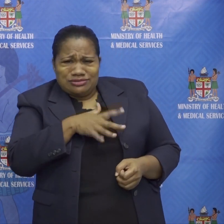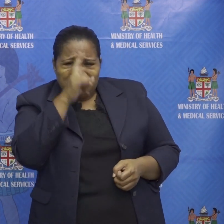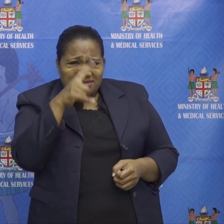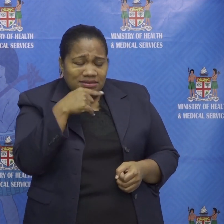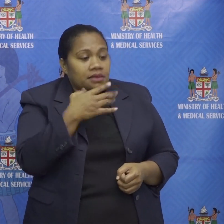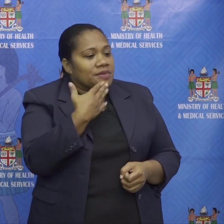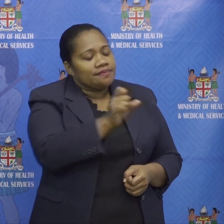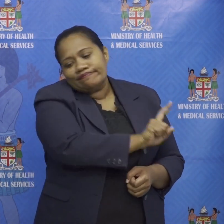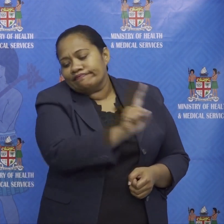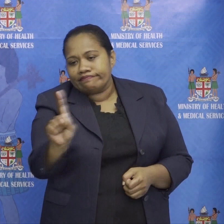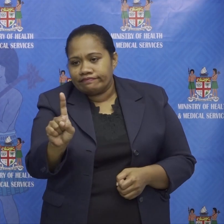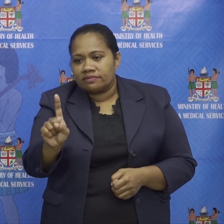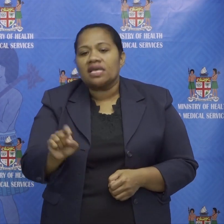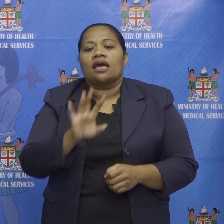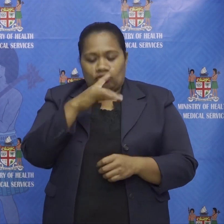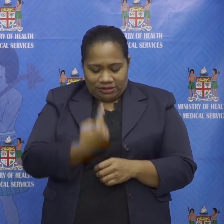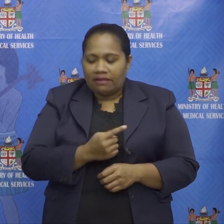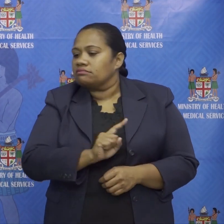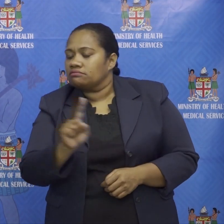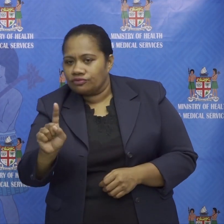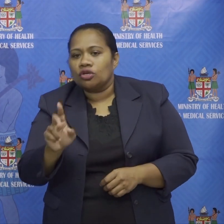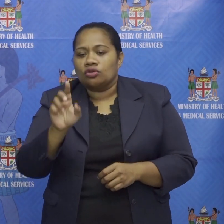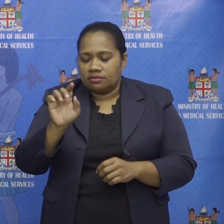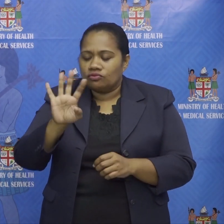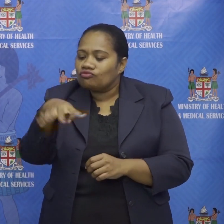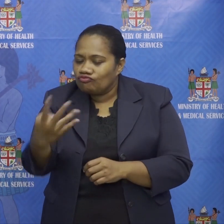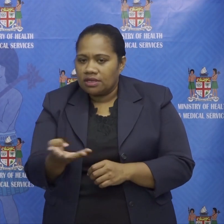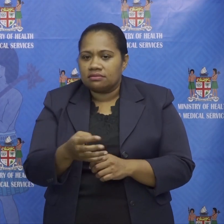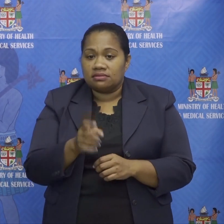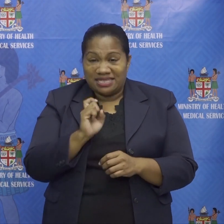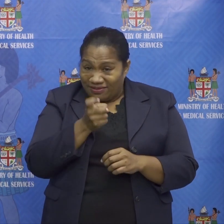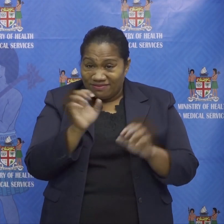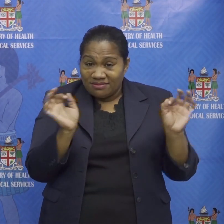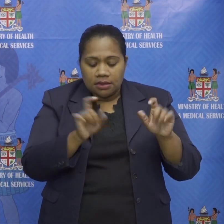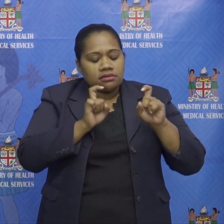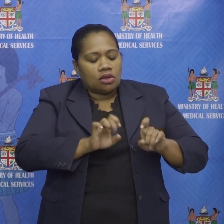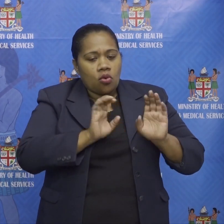otherwise you stay home call 158 so the team can come and check on you